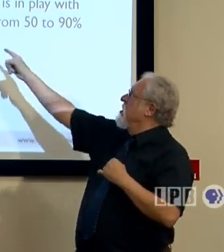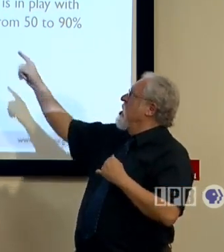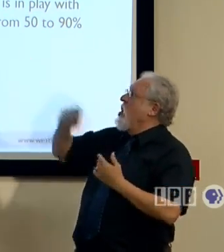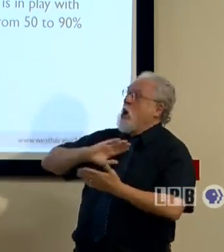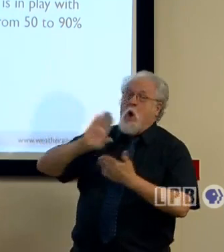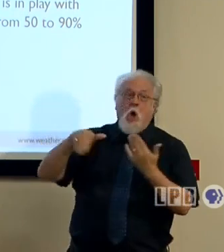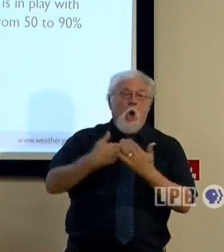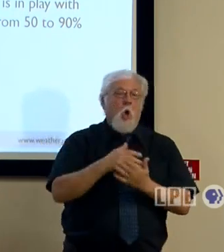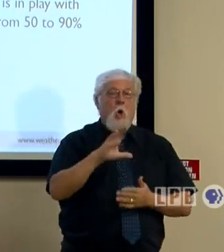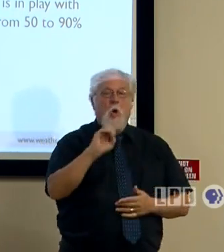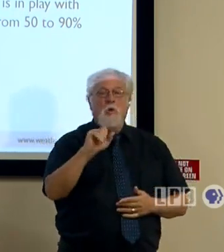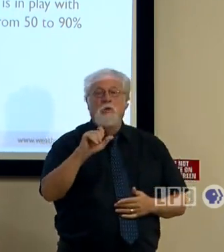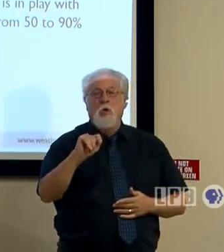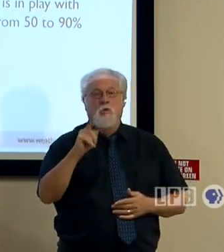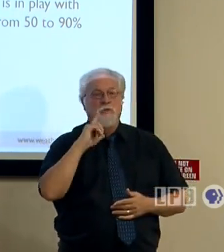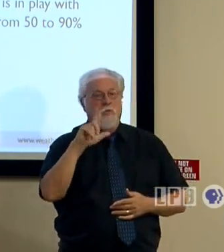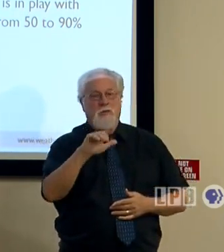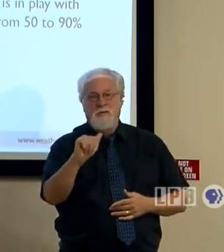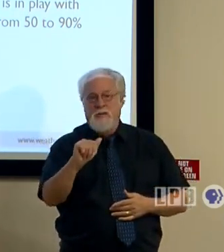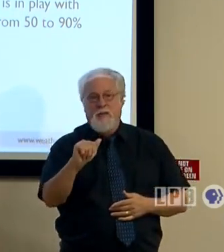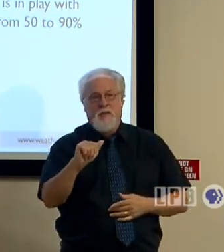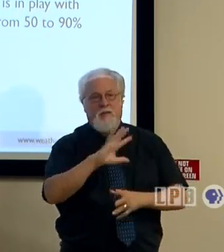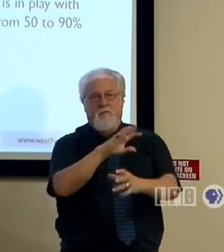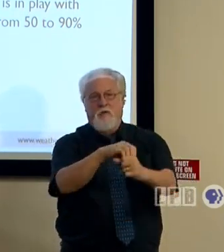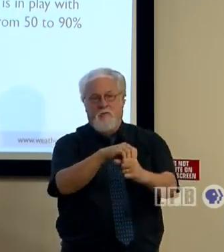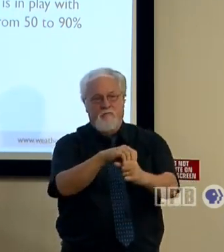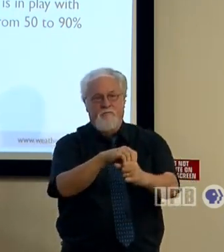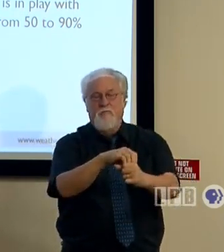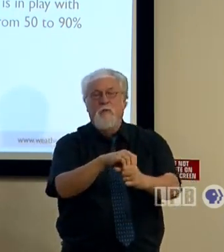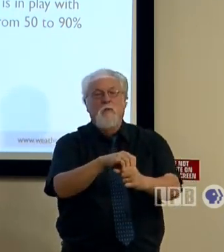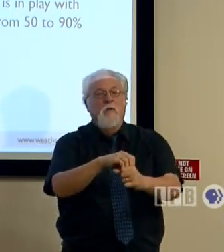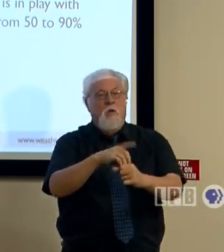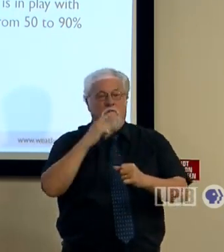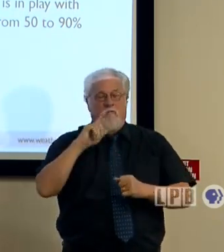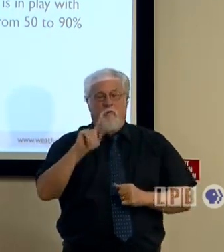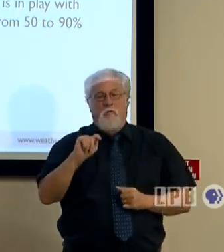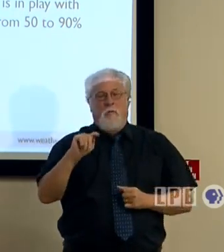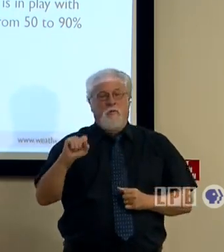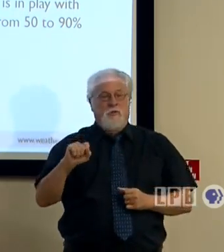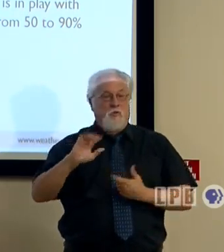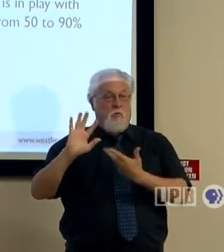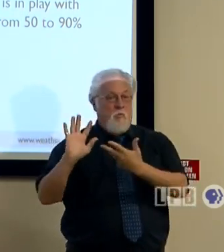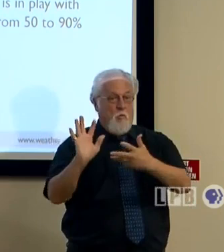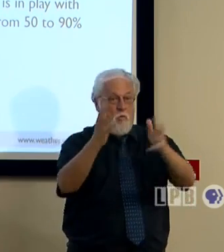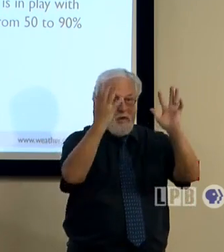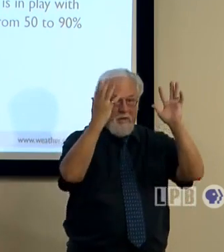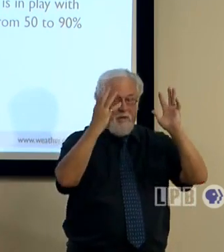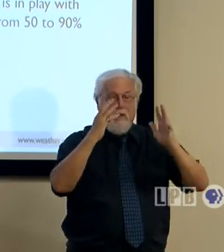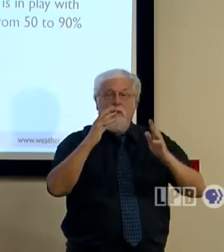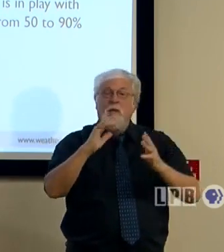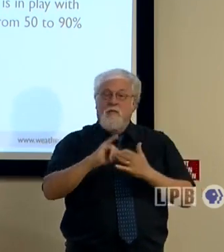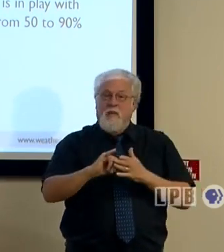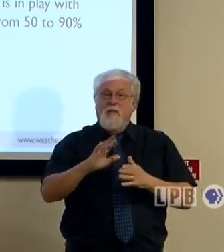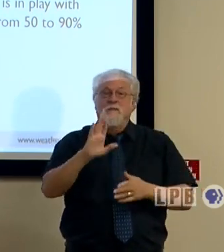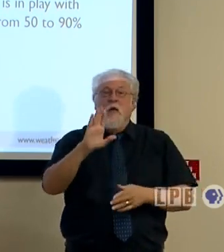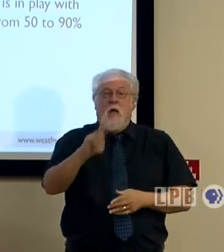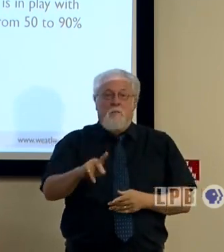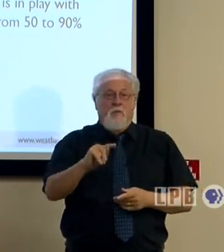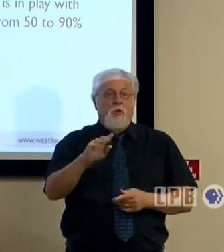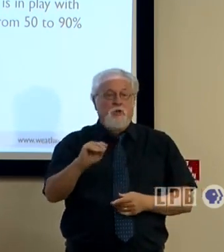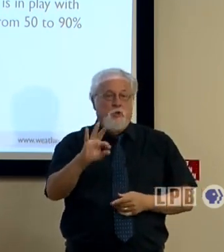whole coastline is in play for, you know, tropical storm winds with chances up to 90 percent over